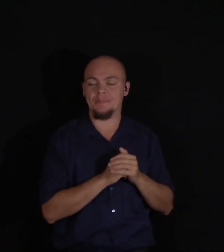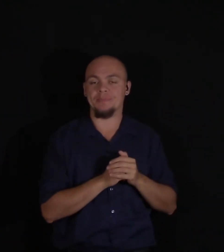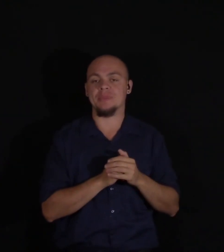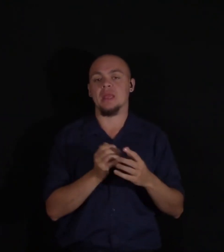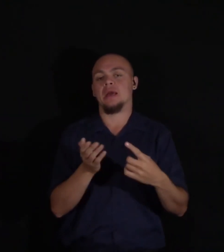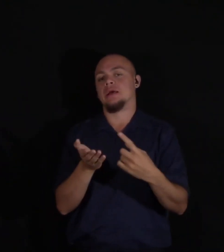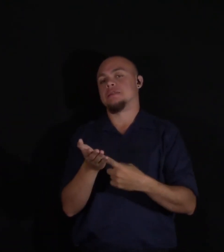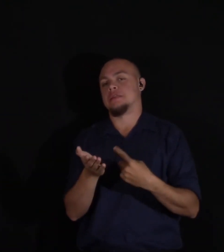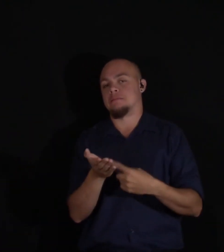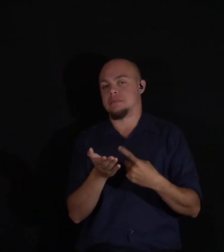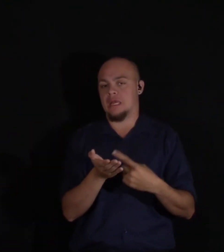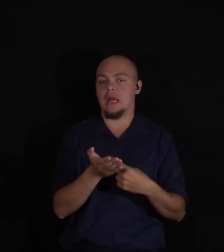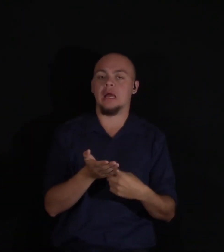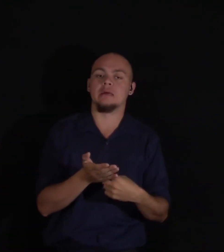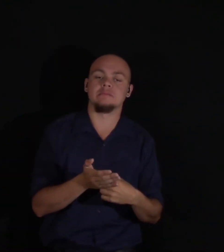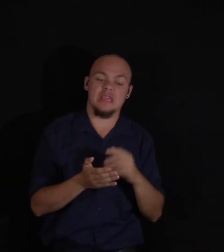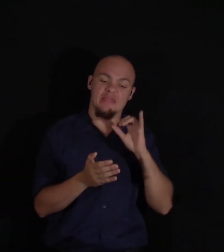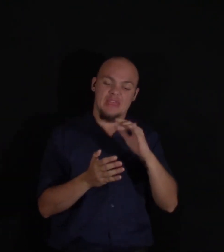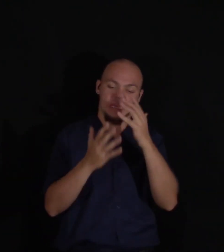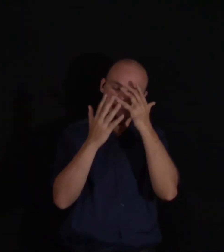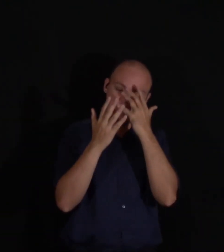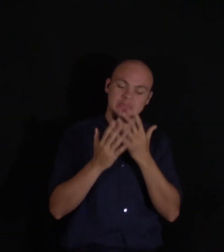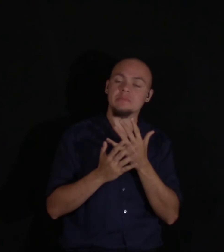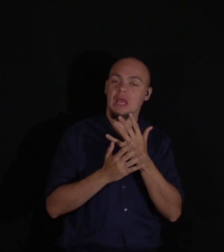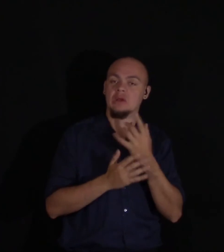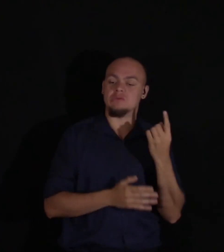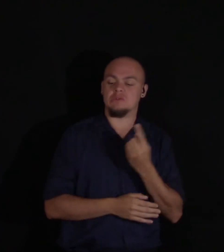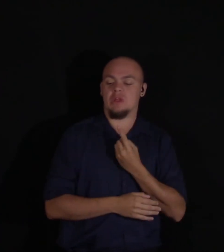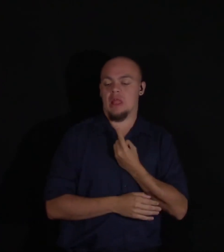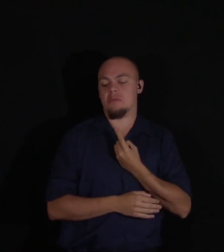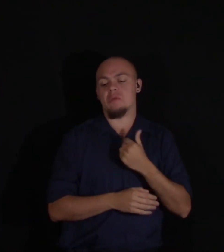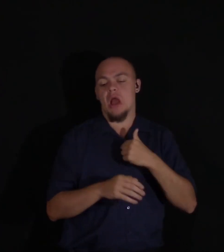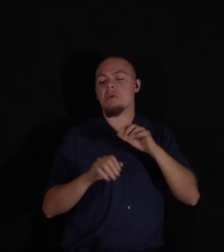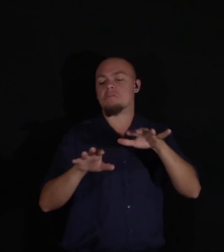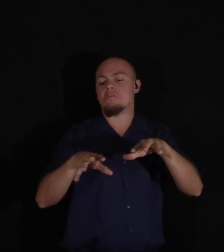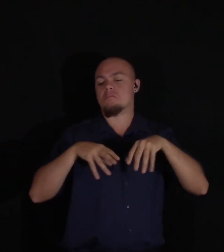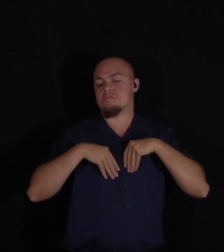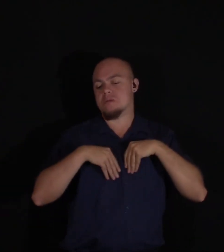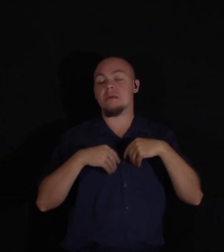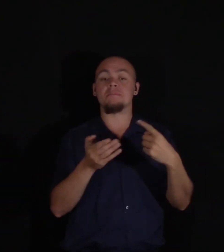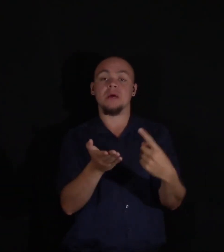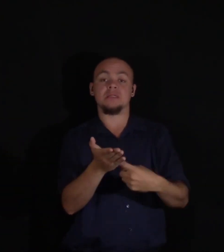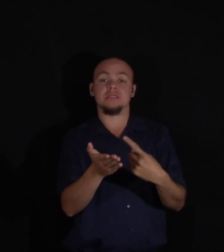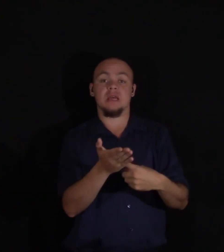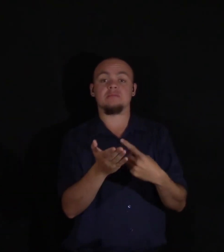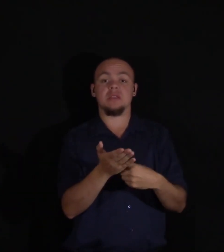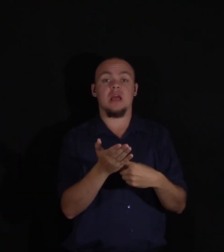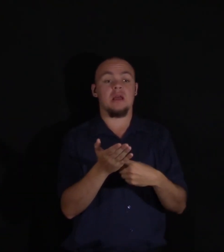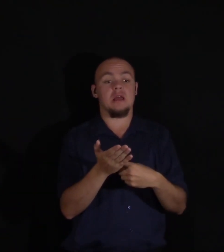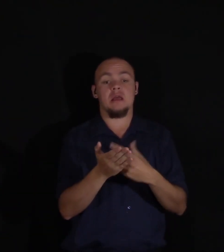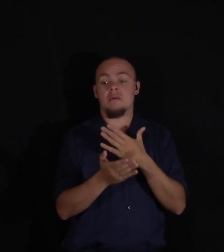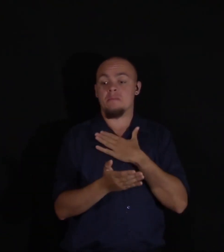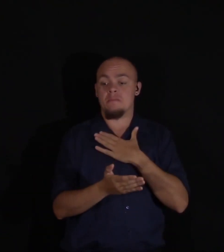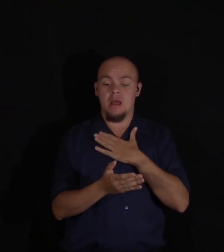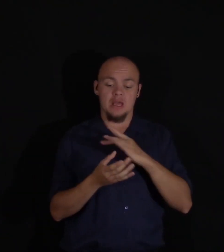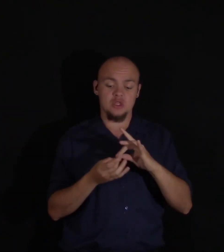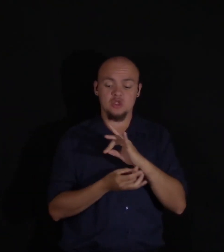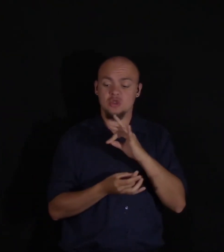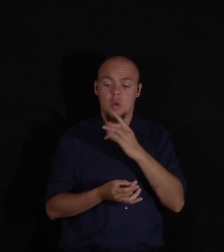cope with the sullen despair that overwhelmed me, but sometimes the whirlwind passions of my soul drove me to seek,